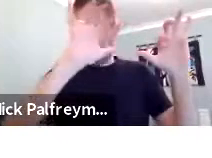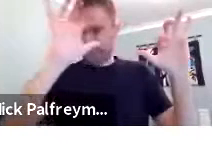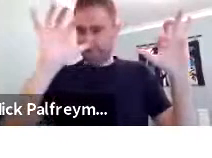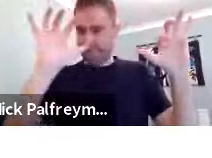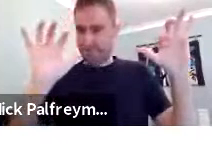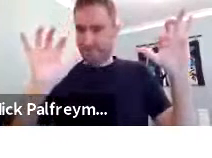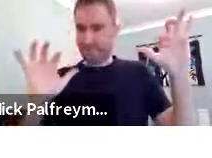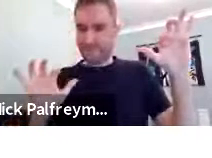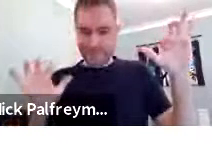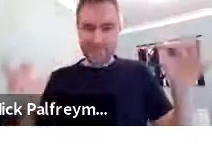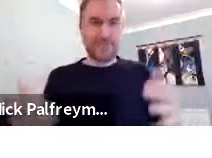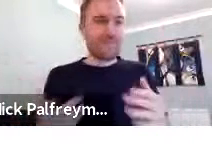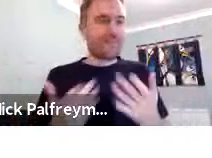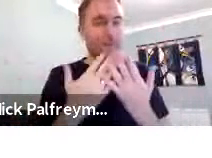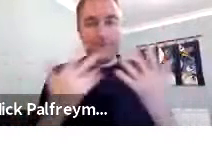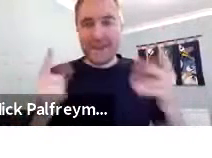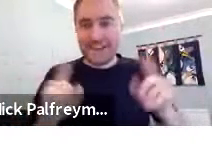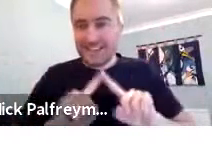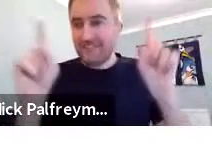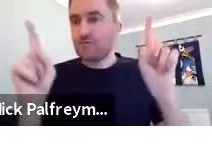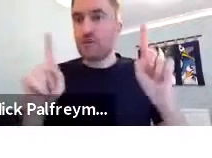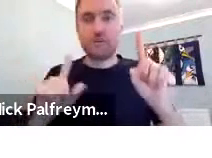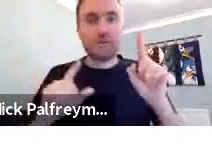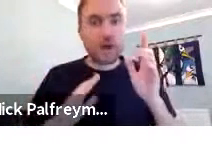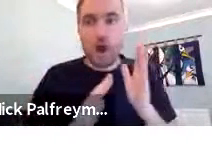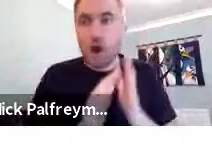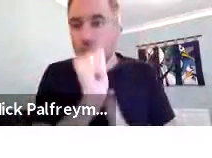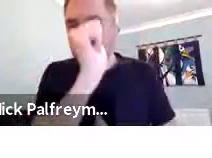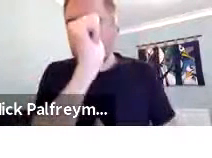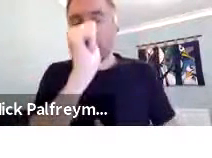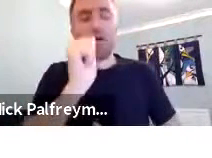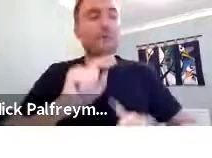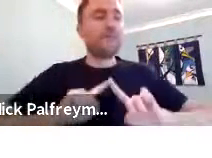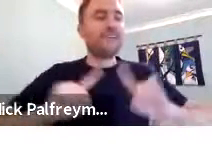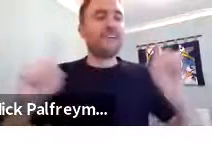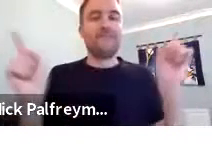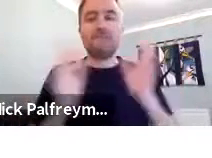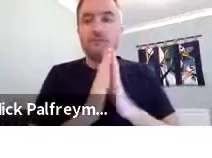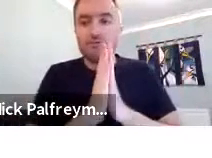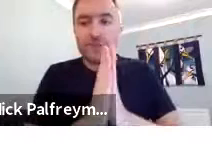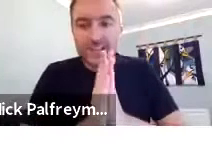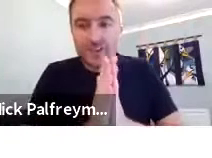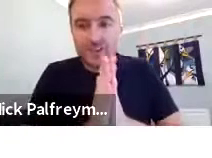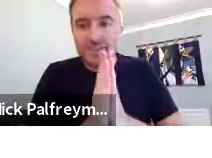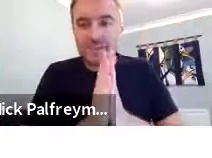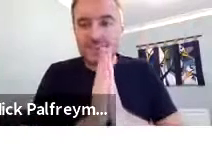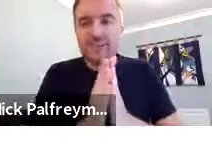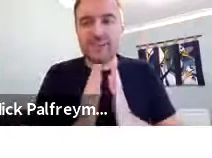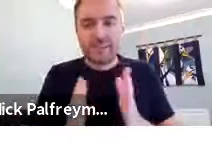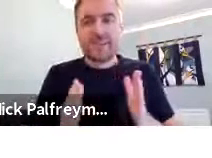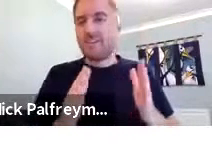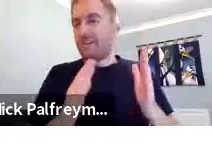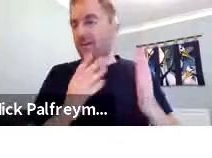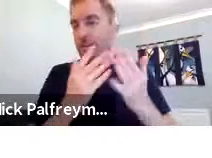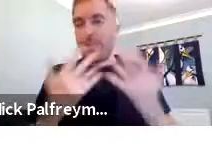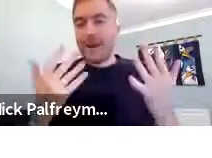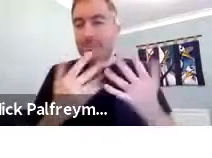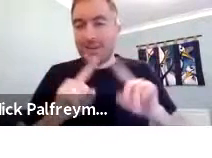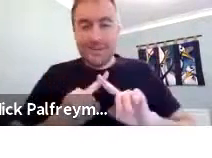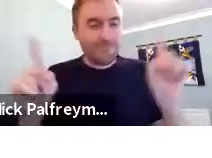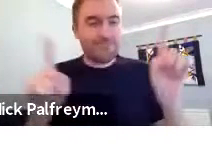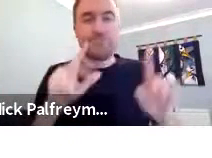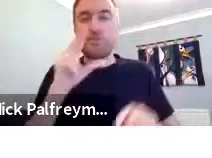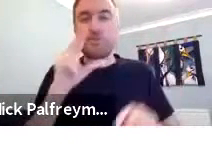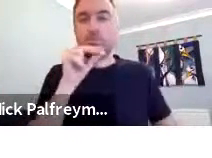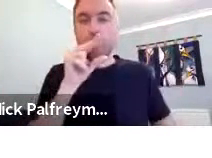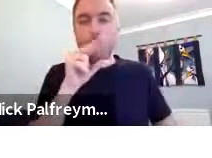vast country of many, many islands. And there's a huge difference in terms of culture, in terms of